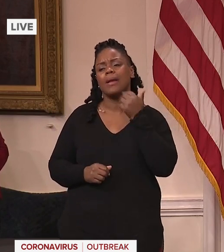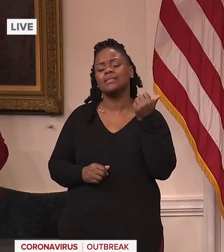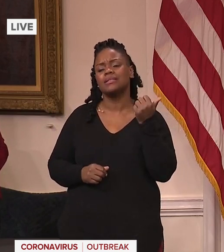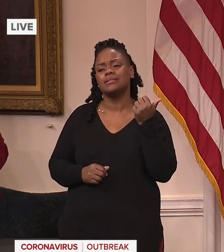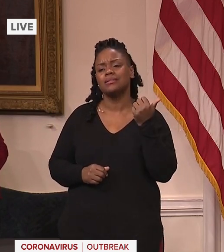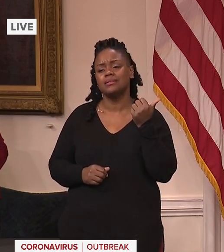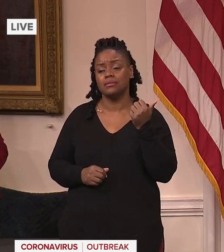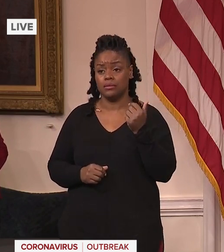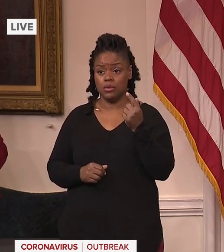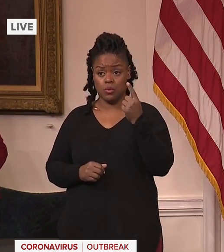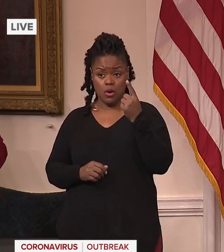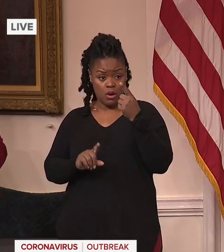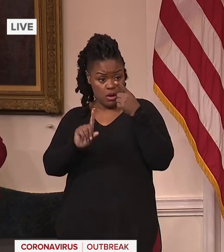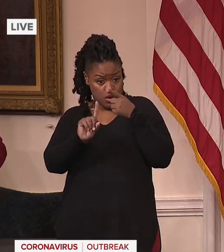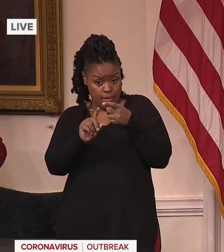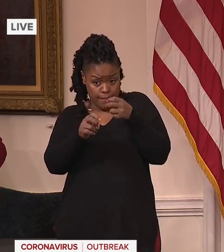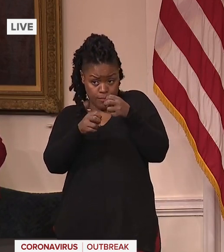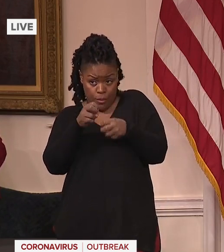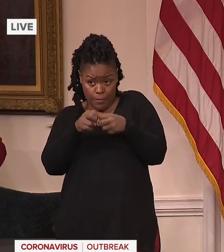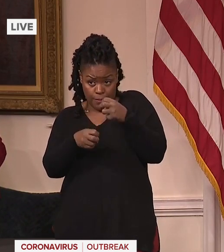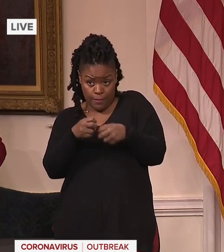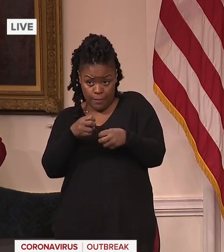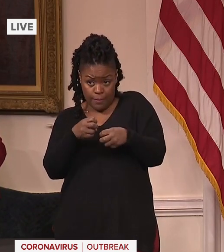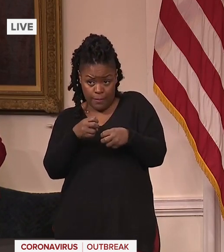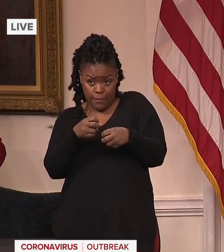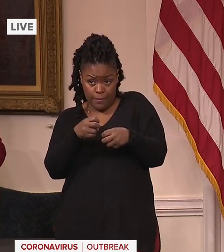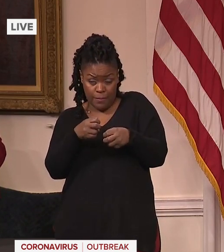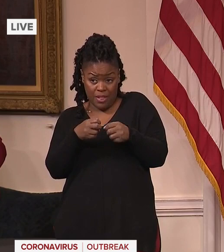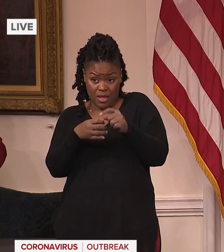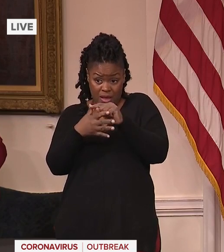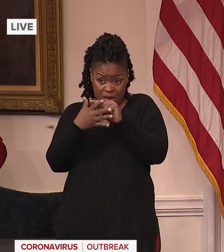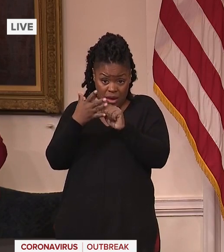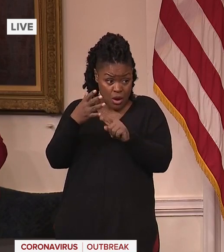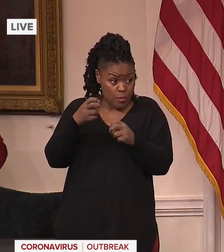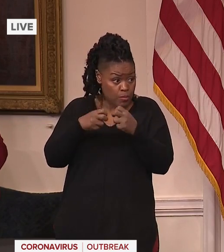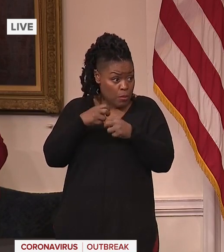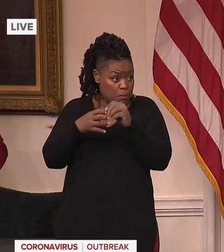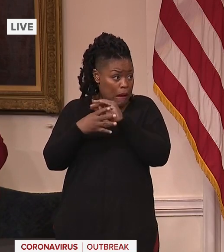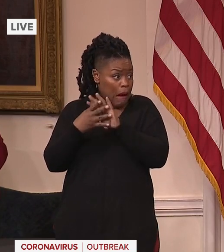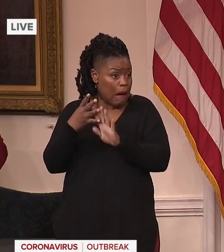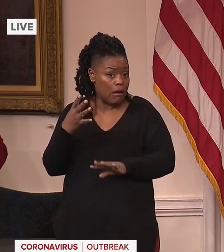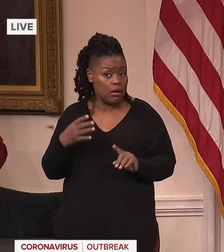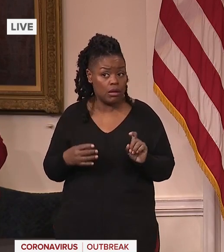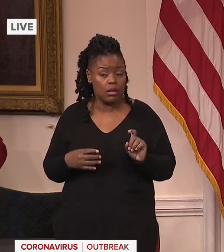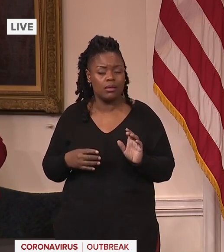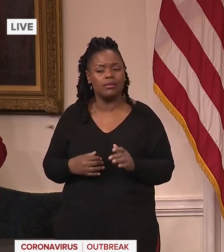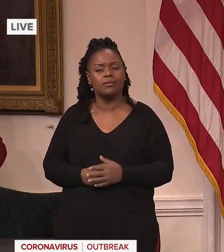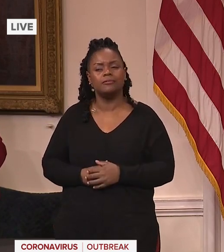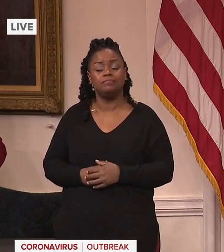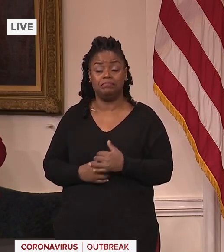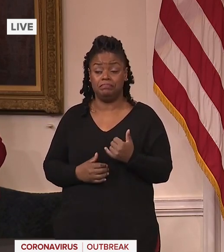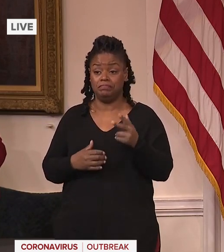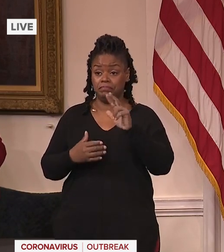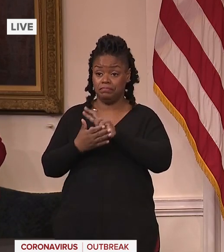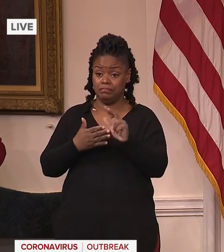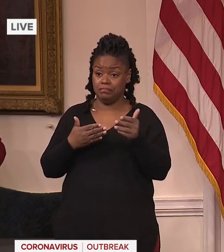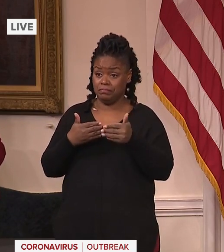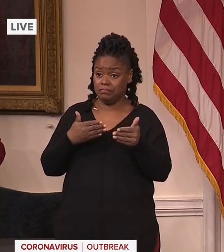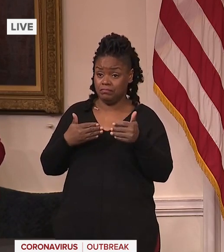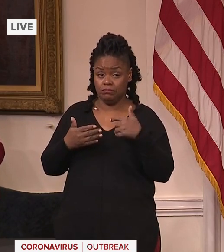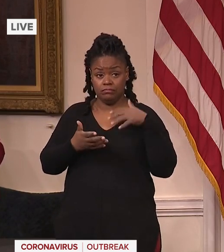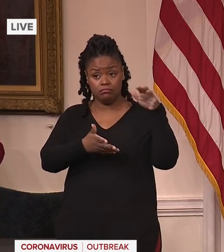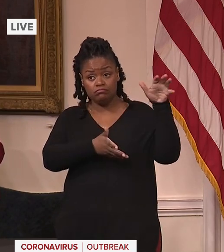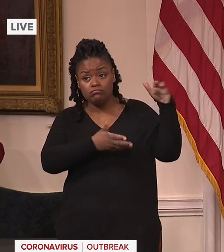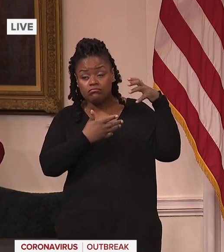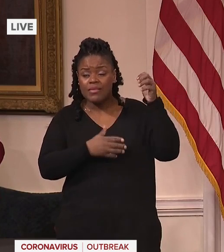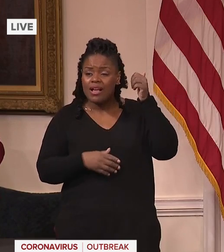glitch in the system. Look, it's it's only been it's been less than three weeks. And again, it comes every day, right? So only the